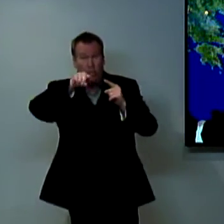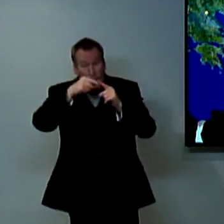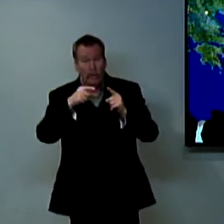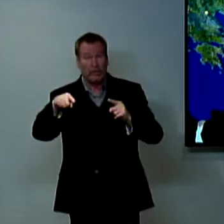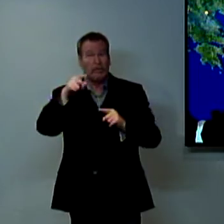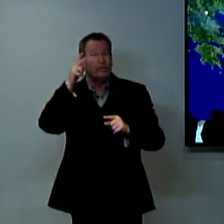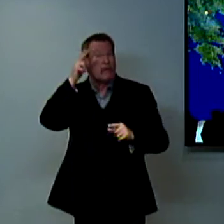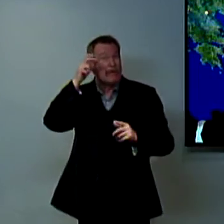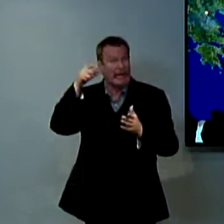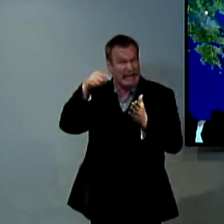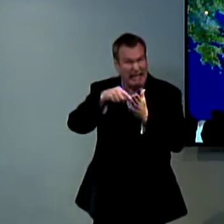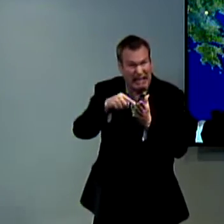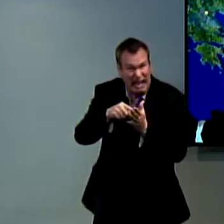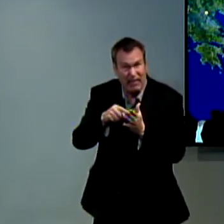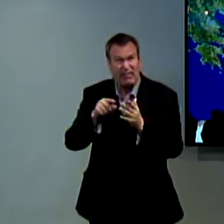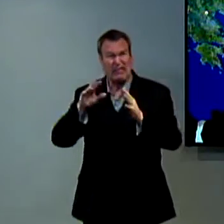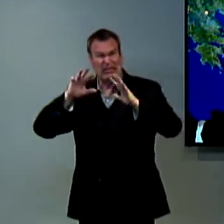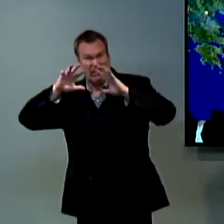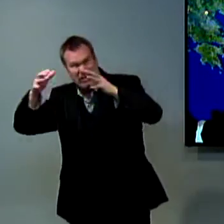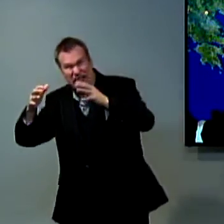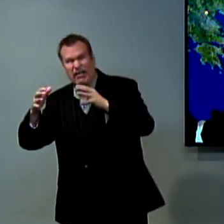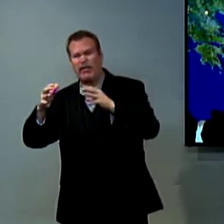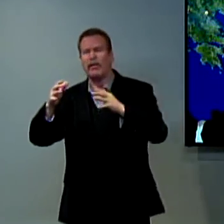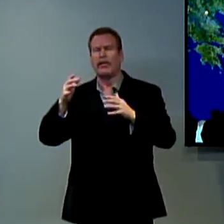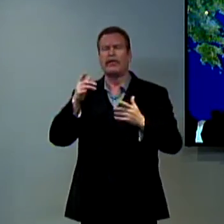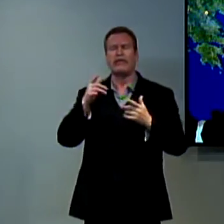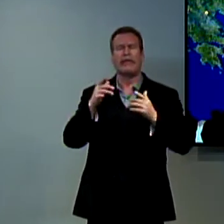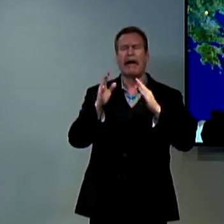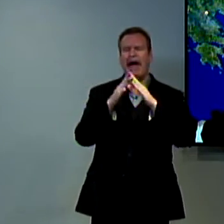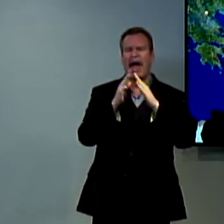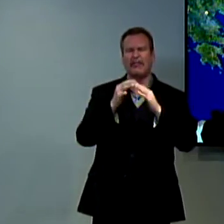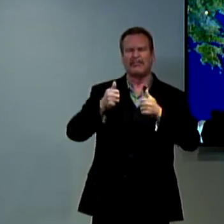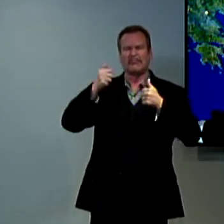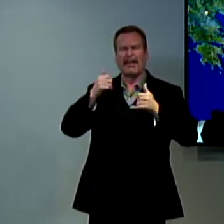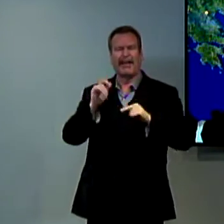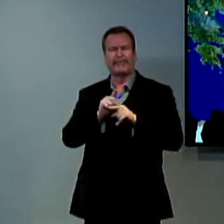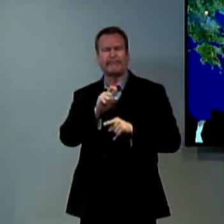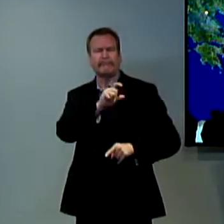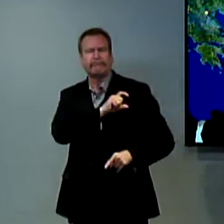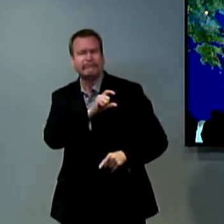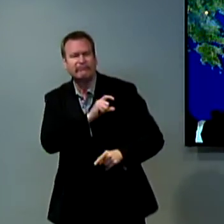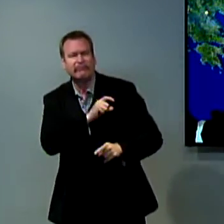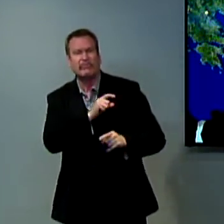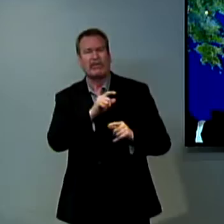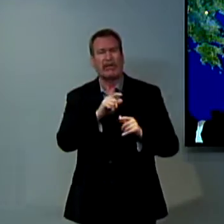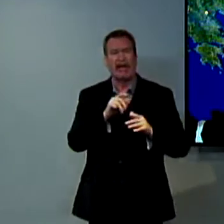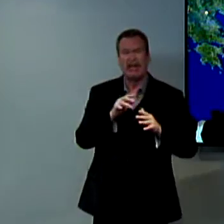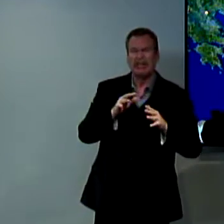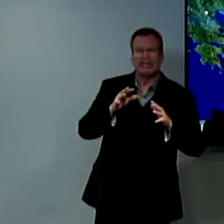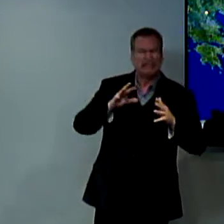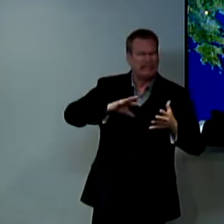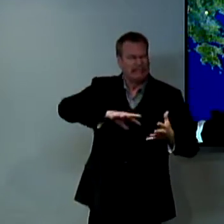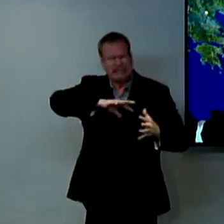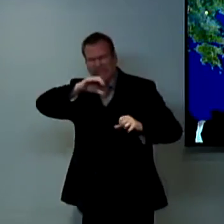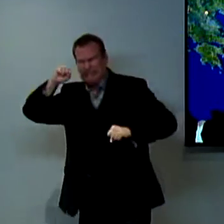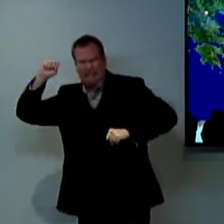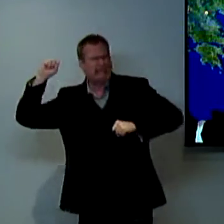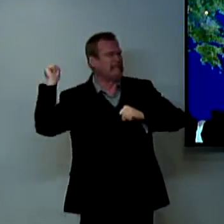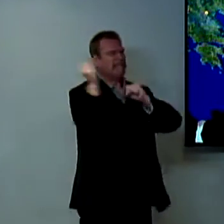verse 8 says and when they heard this the crowd and the city officials were thrown into turmoil